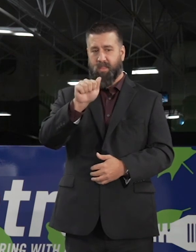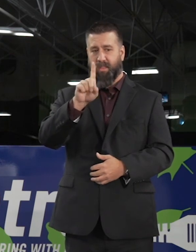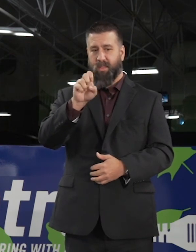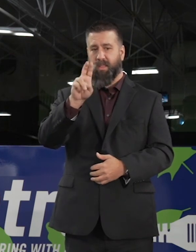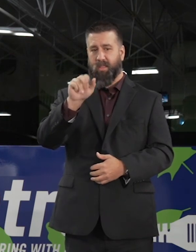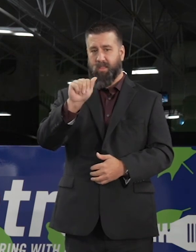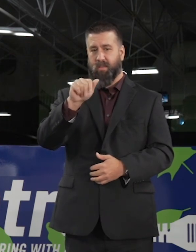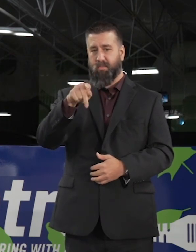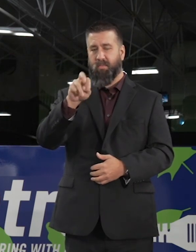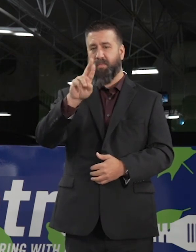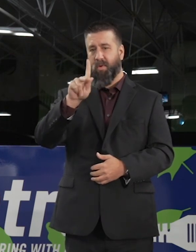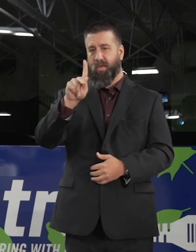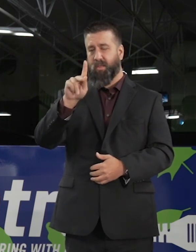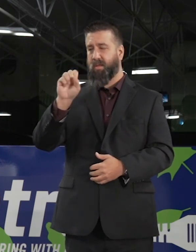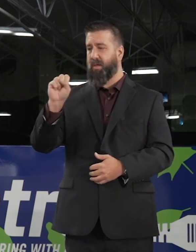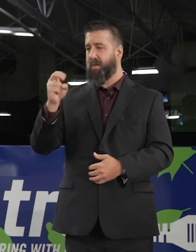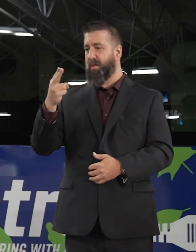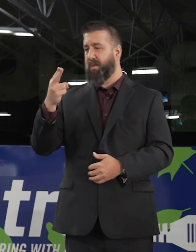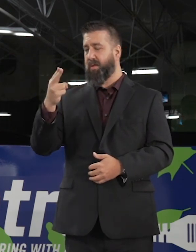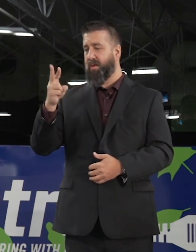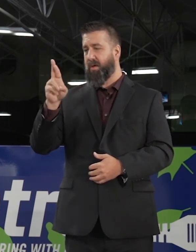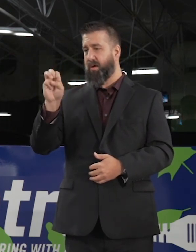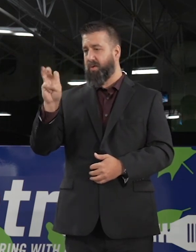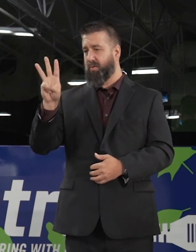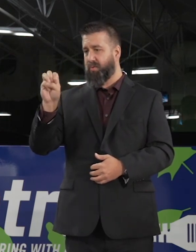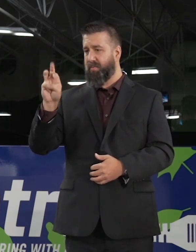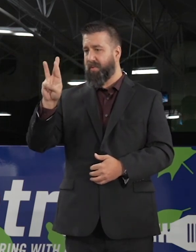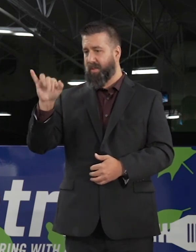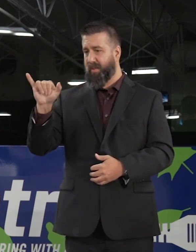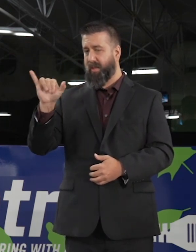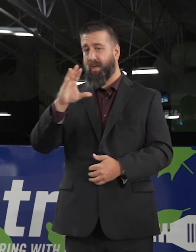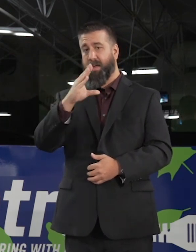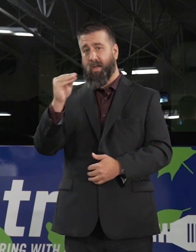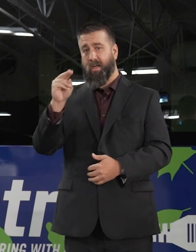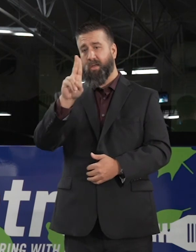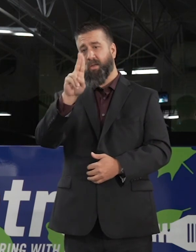Shrewsbury, and University City.